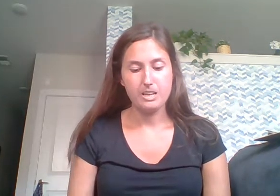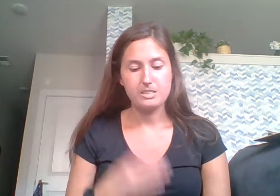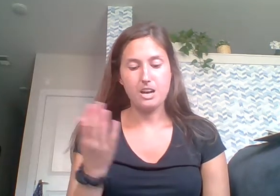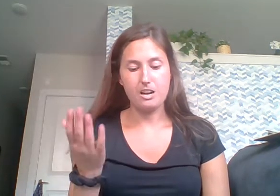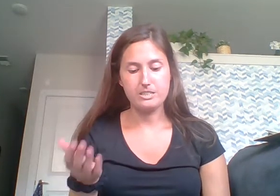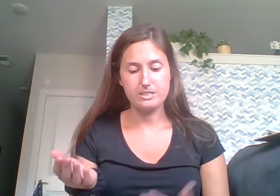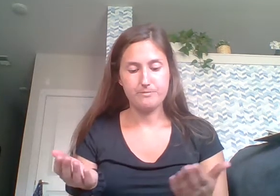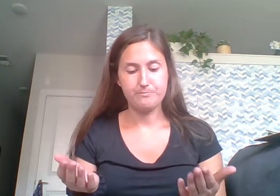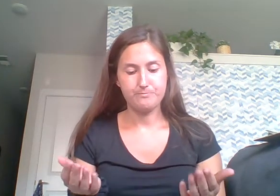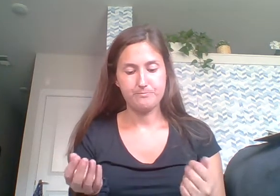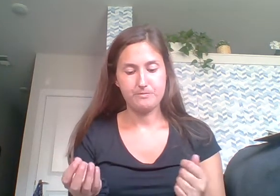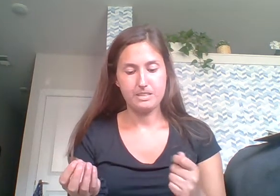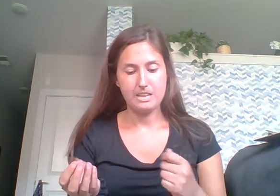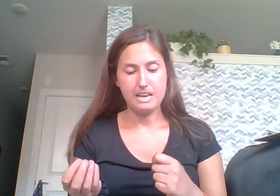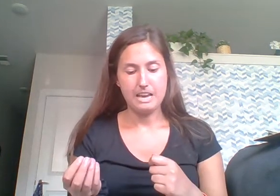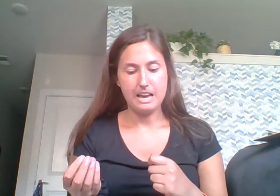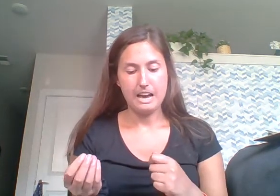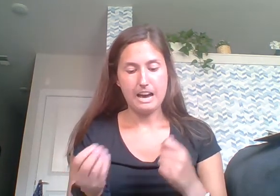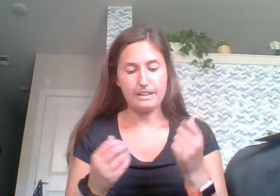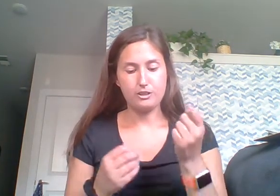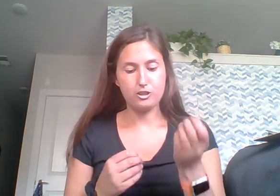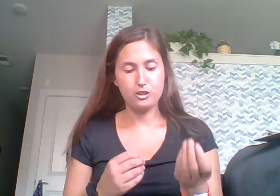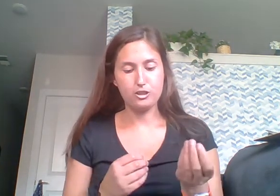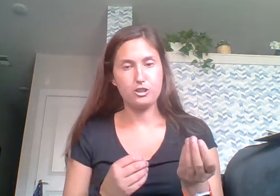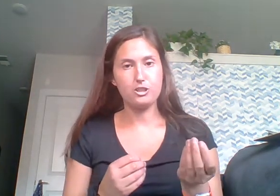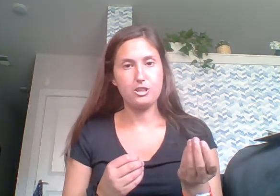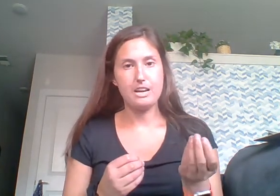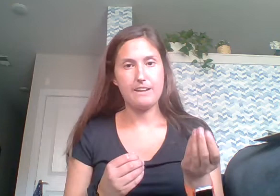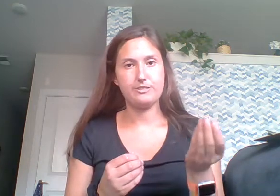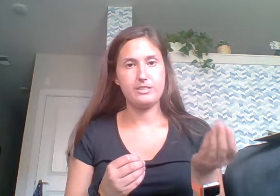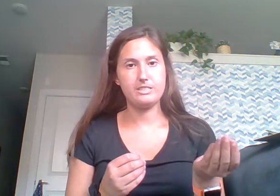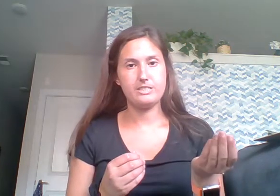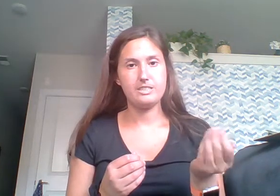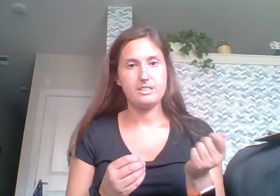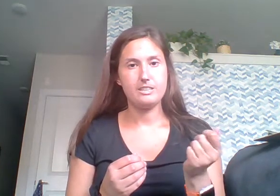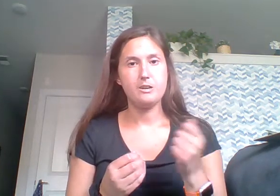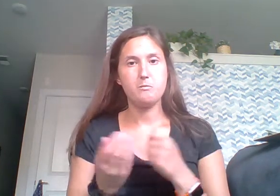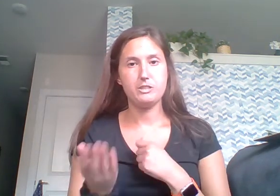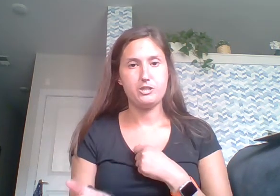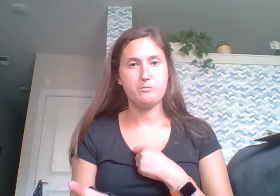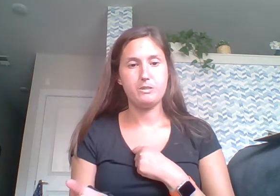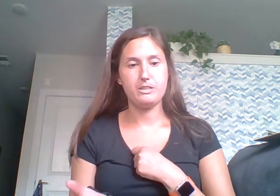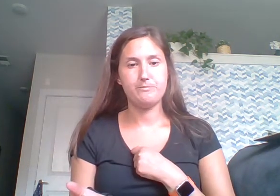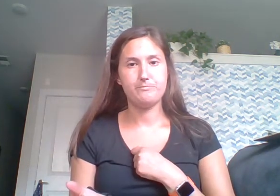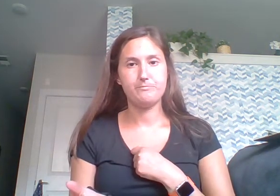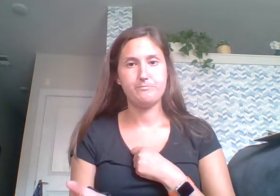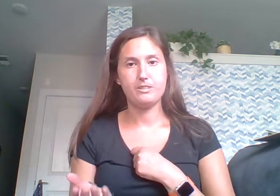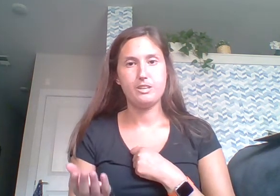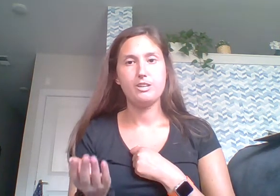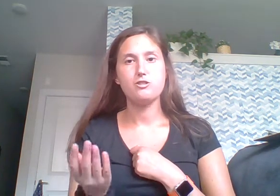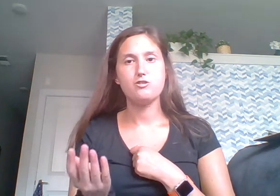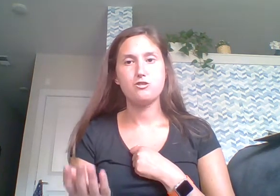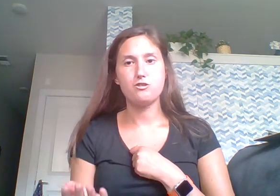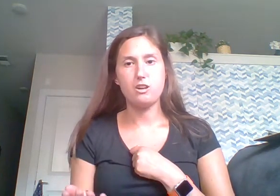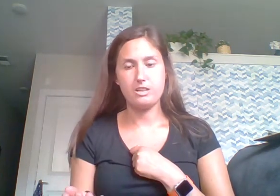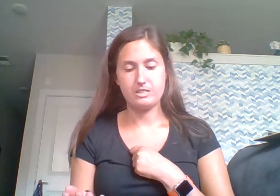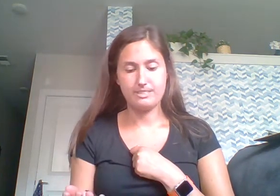Tot. Add a ur after the t. What's your new Trot.